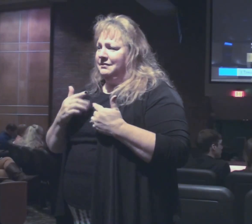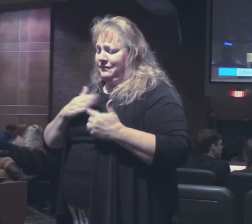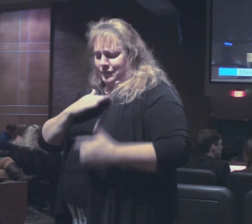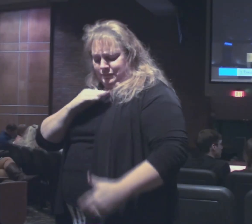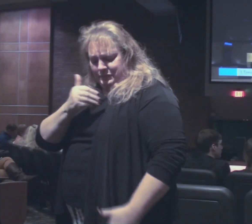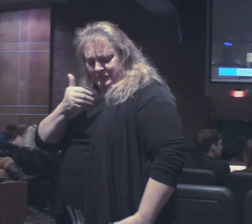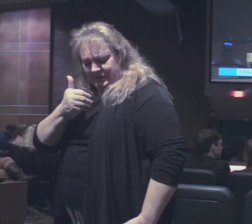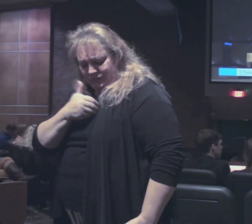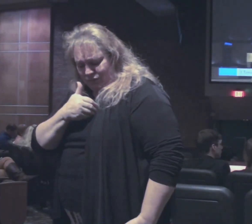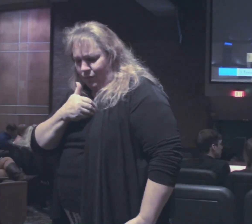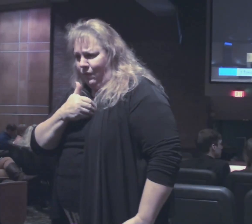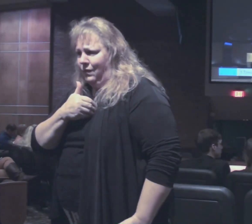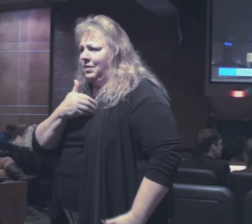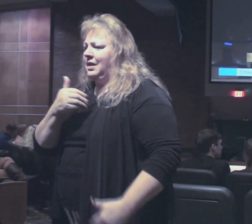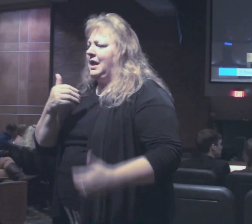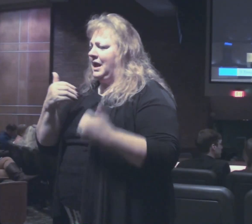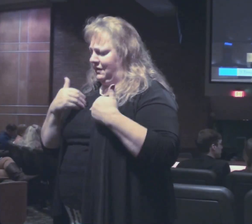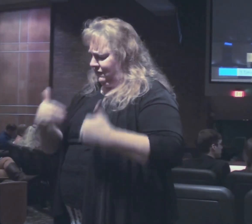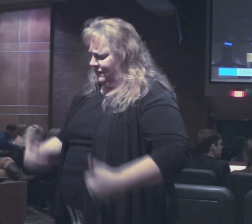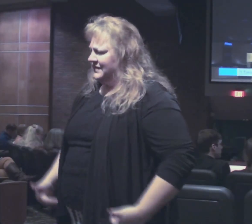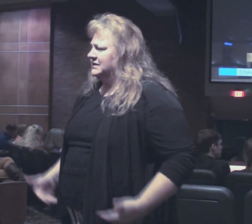blessings, but physical blessings.